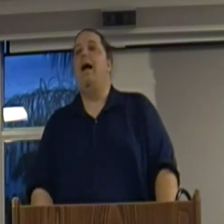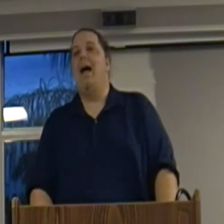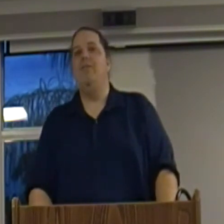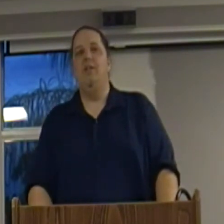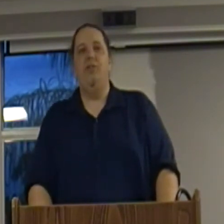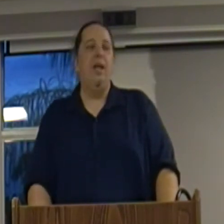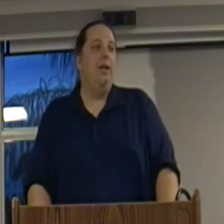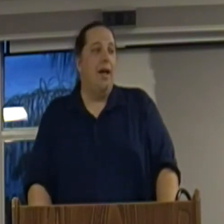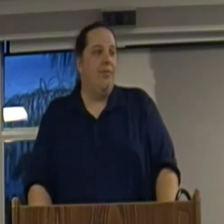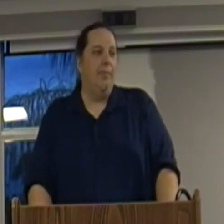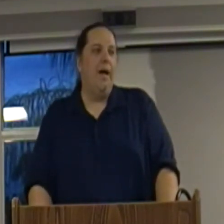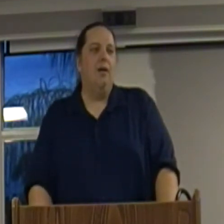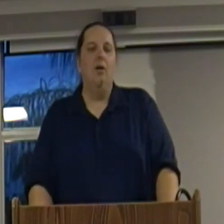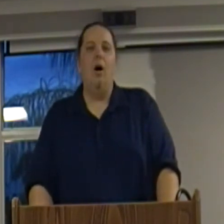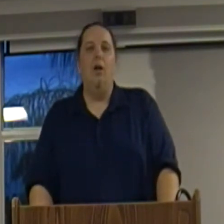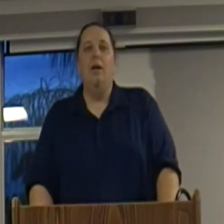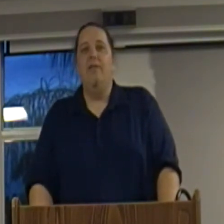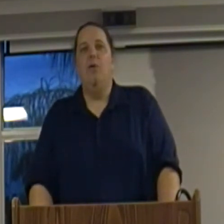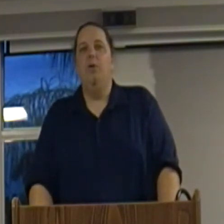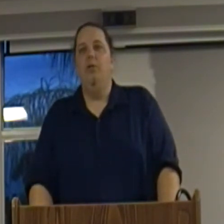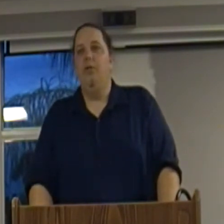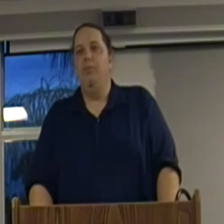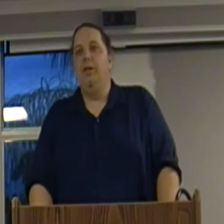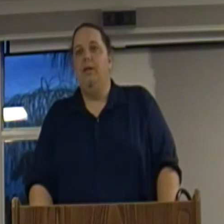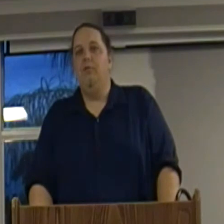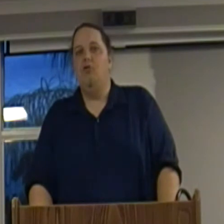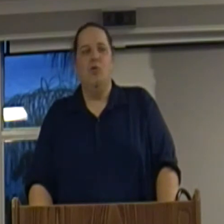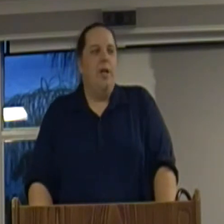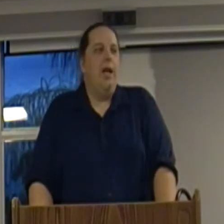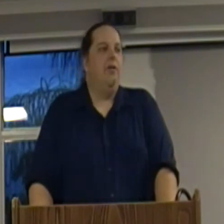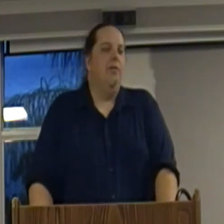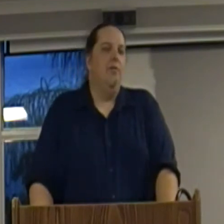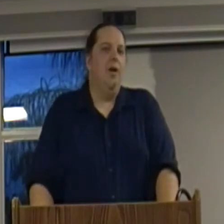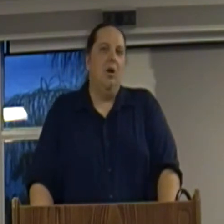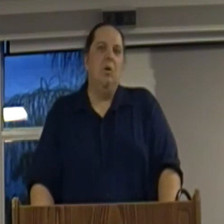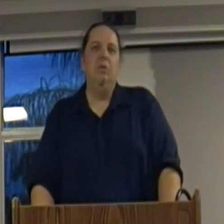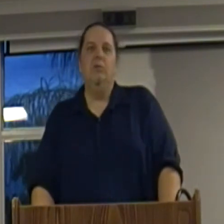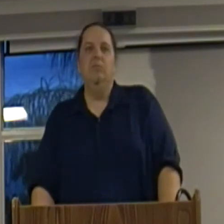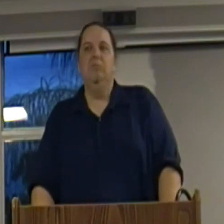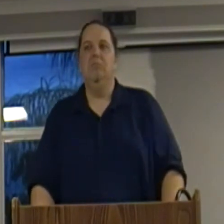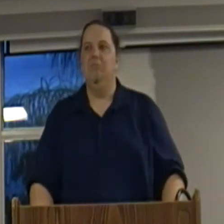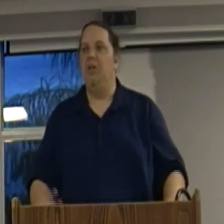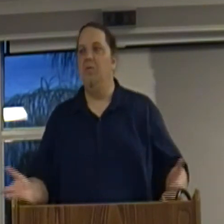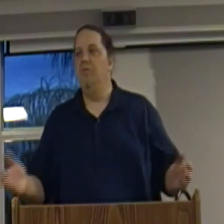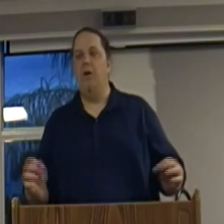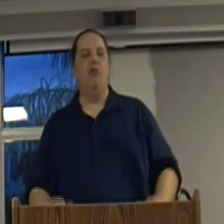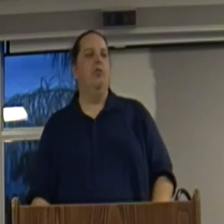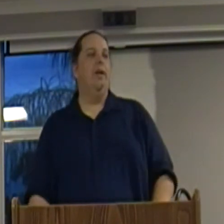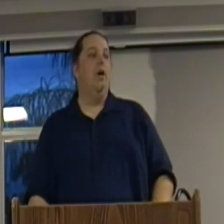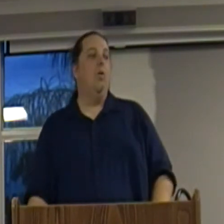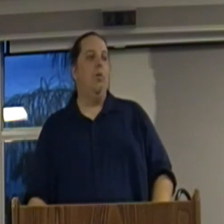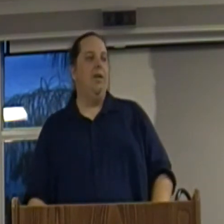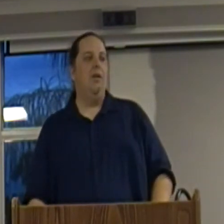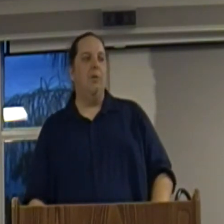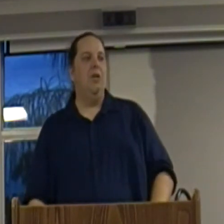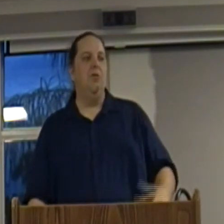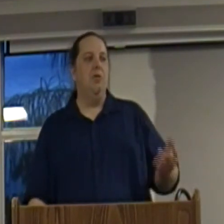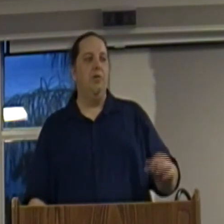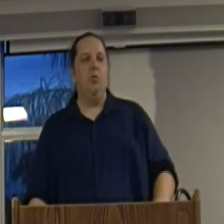not having the state at their back and call, they wouldn't simply create their own, you know, functions like, oh, well, we need an army to go do this.